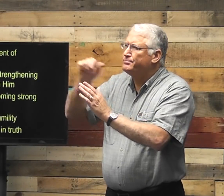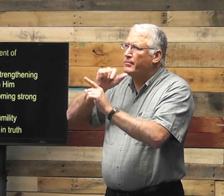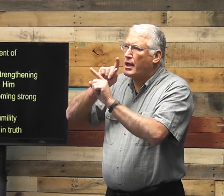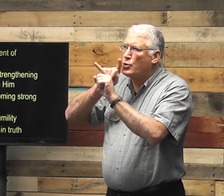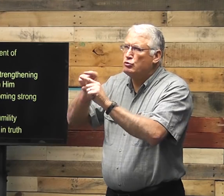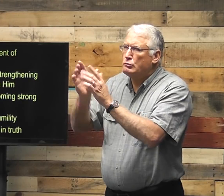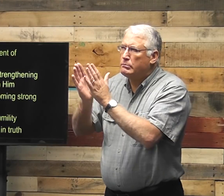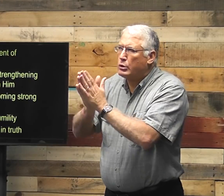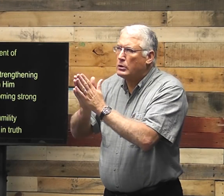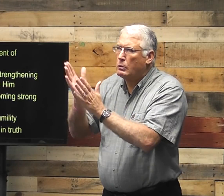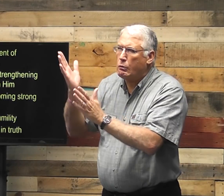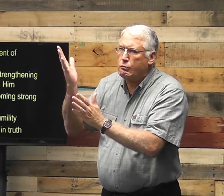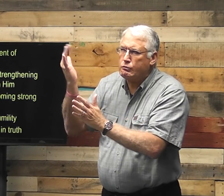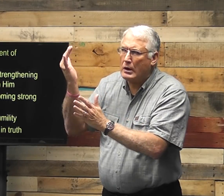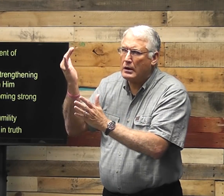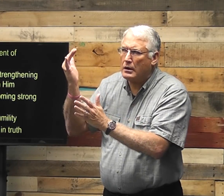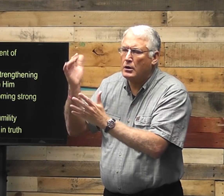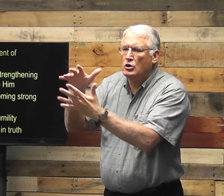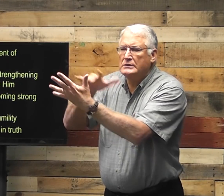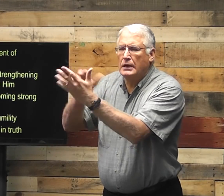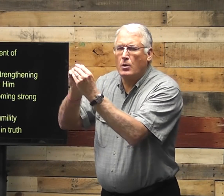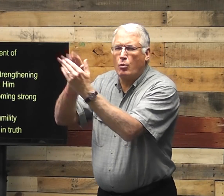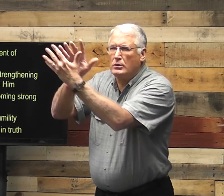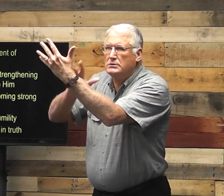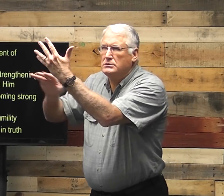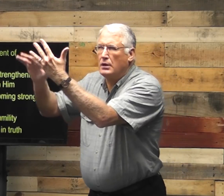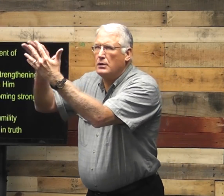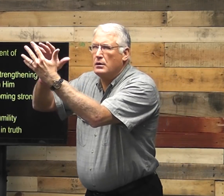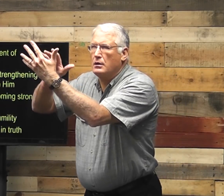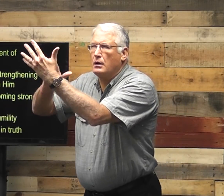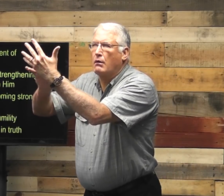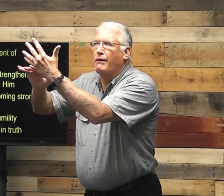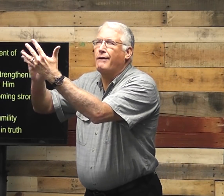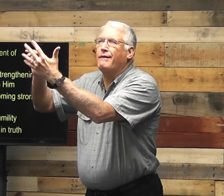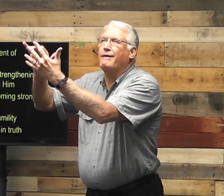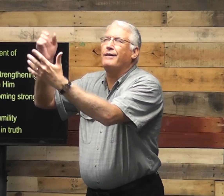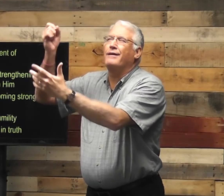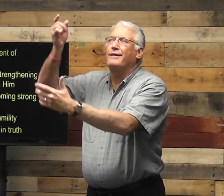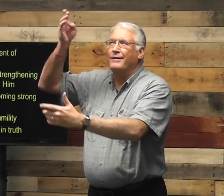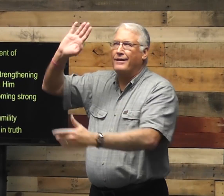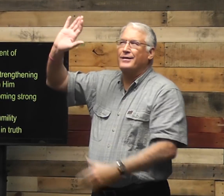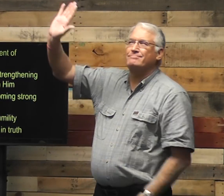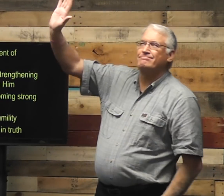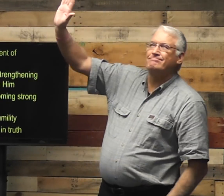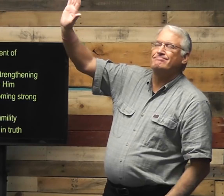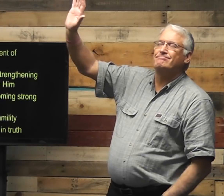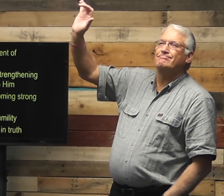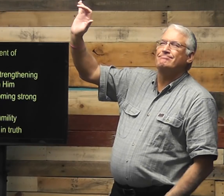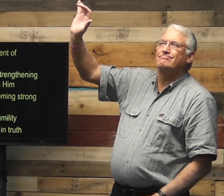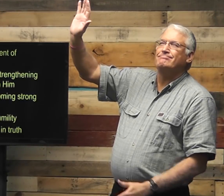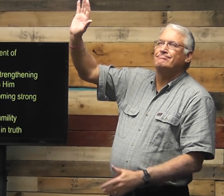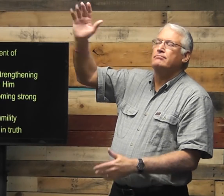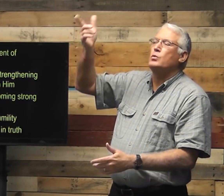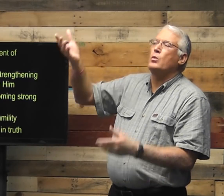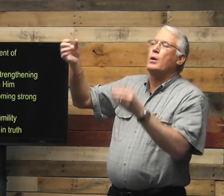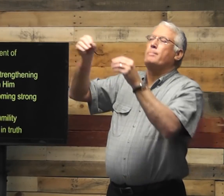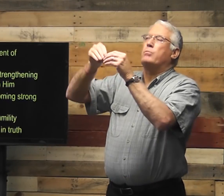and you continue in prayer, and you study more, when you realize that he's not answering prayers, sometimes